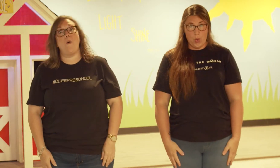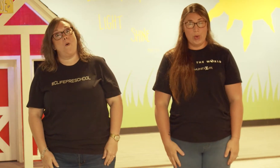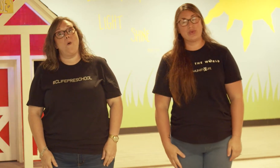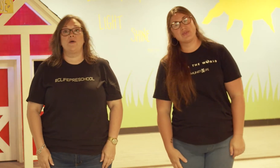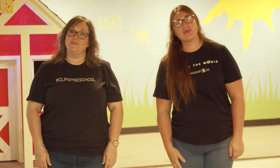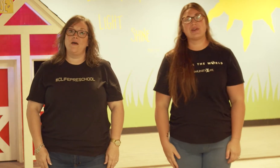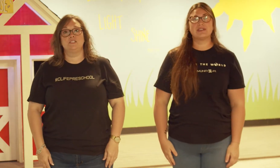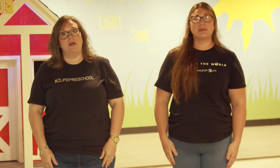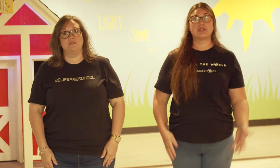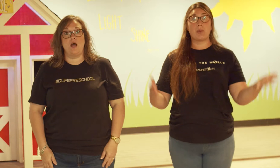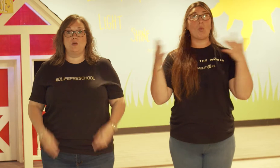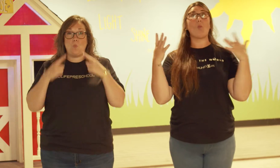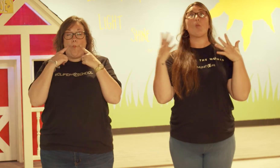The fruit of the spirit is not a lemon